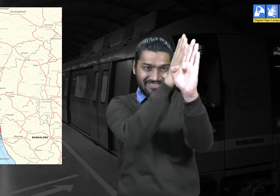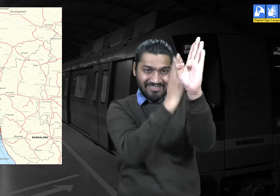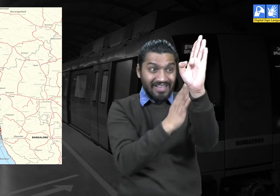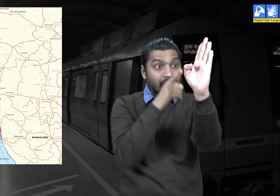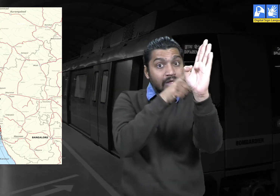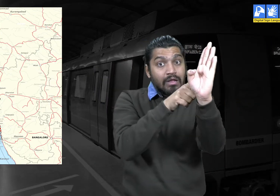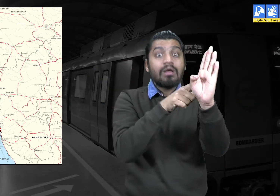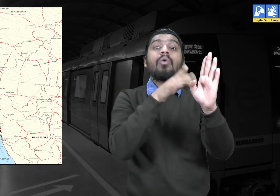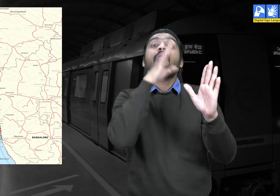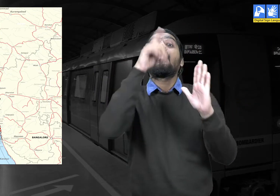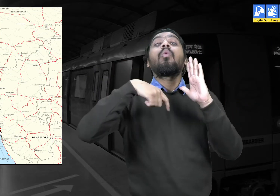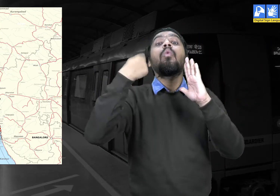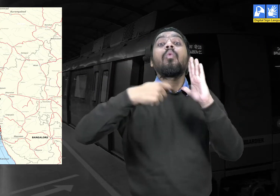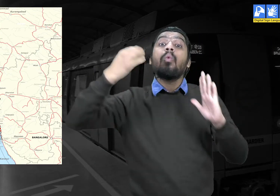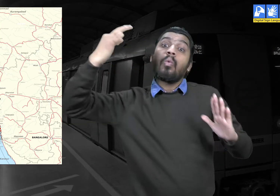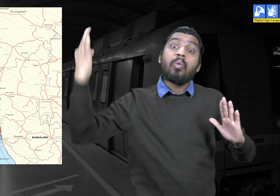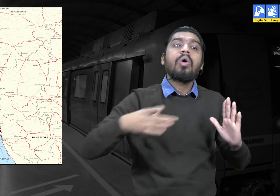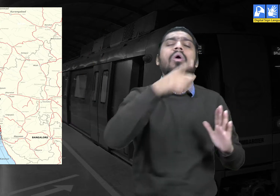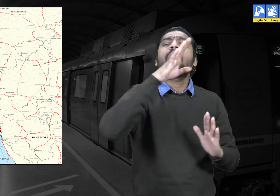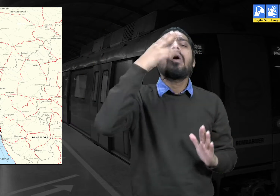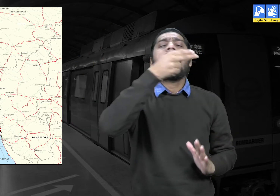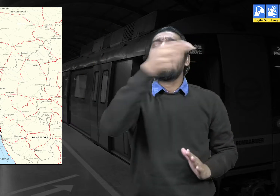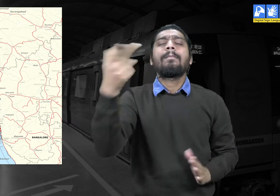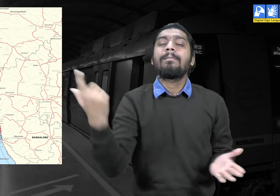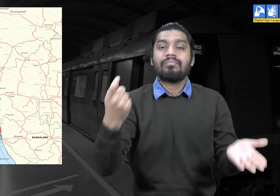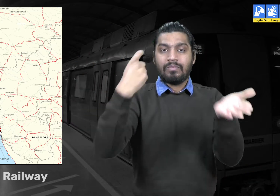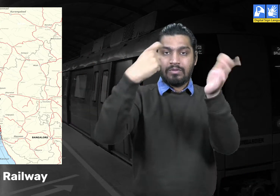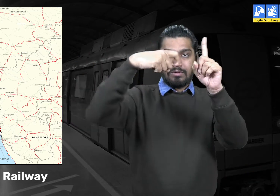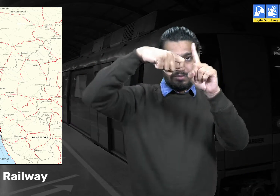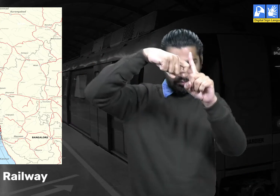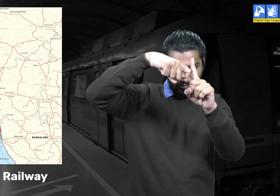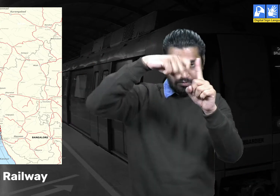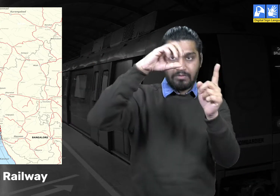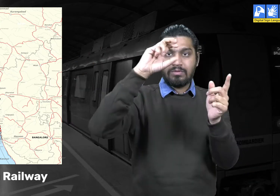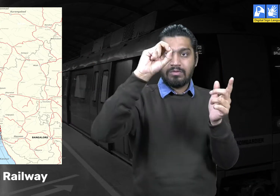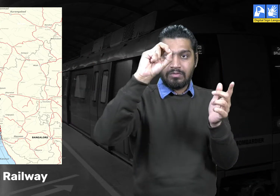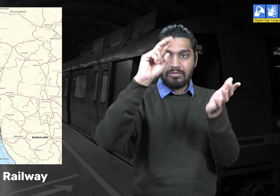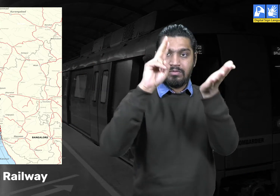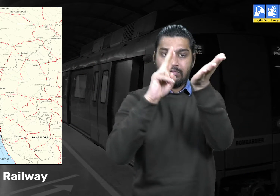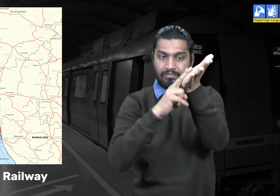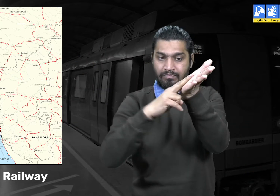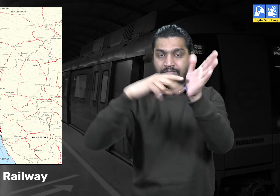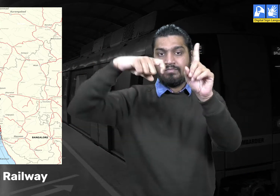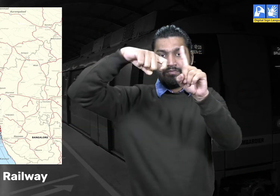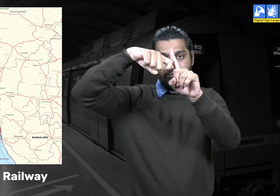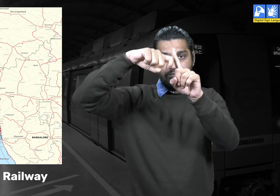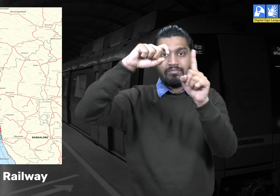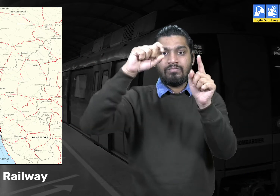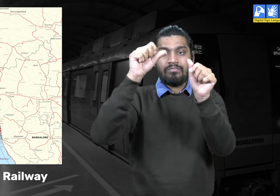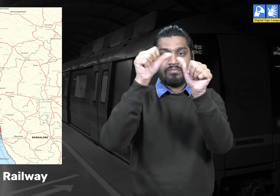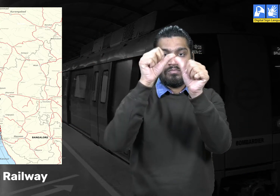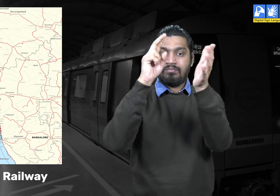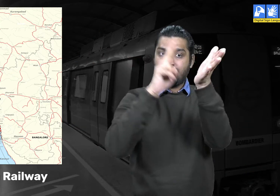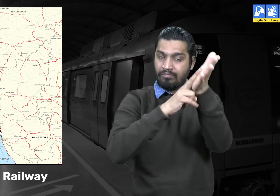This new project was called the Konkan Railway project.